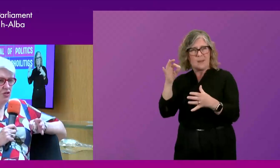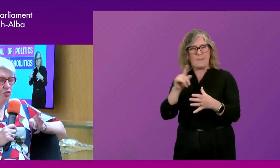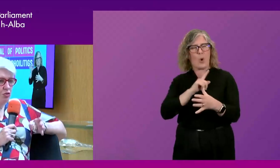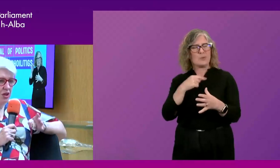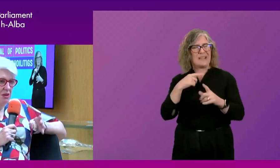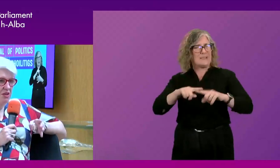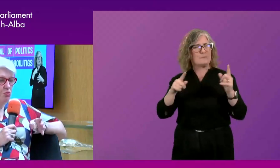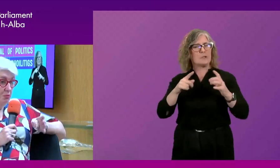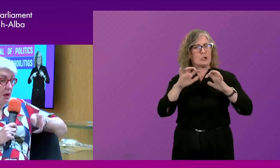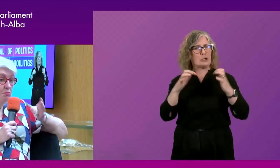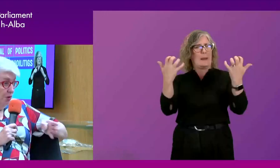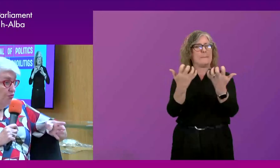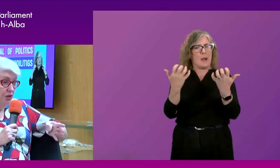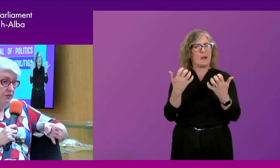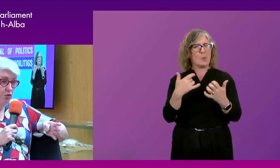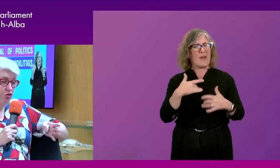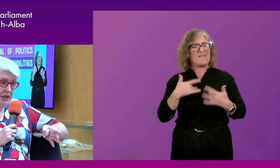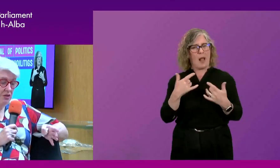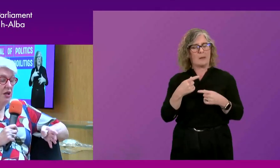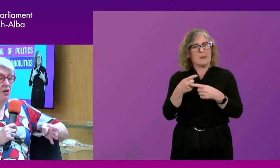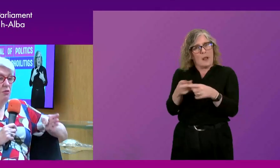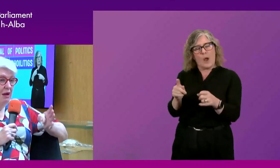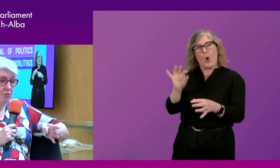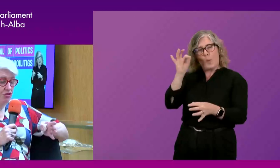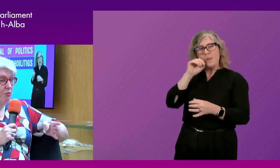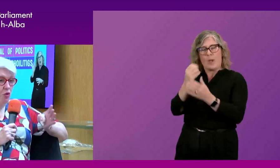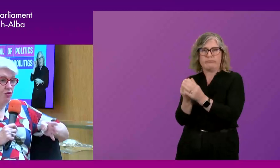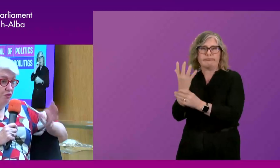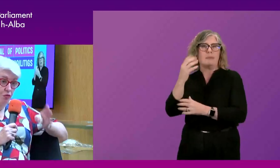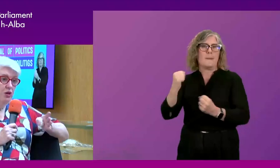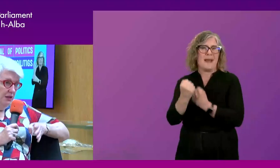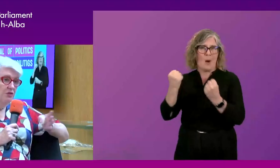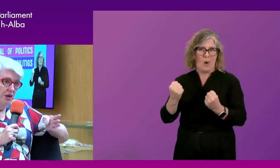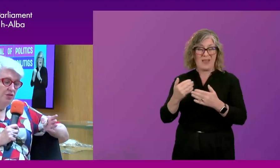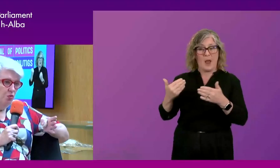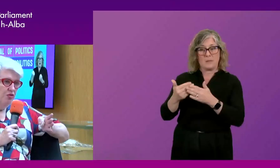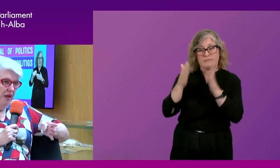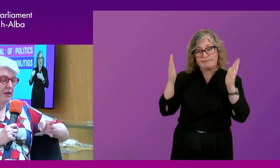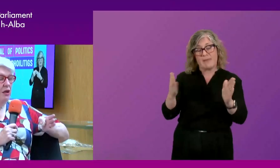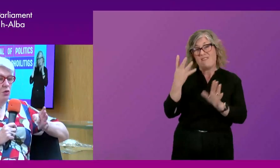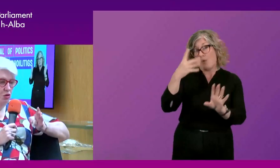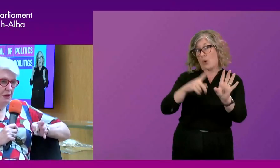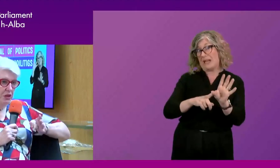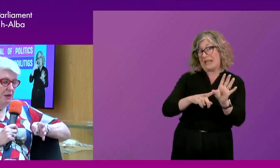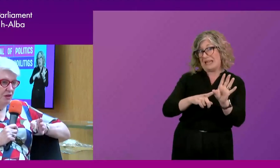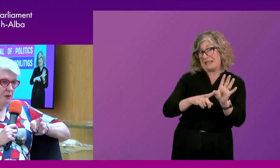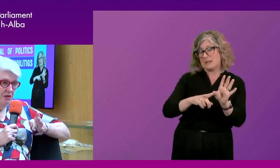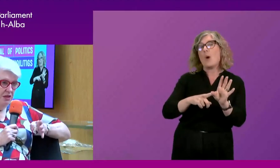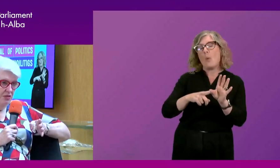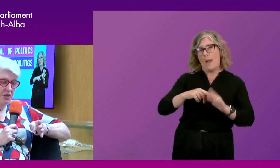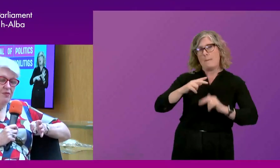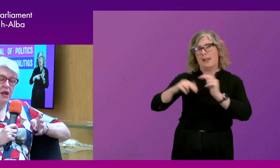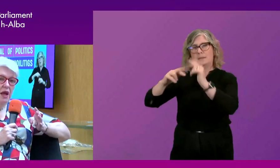envisaged that those committees would become powerful in their own right. The membership over the four years, as it was then, would build up